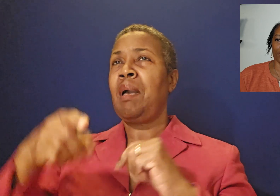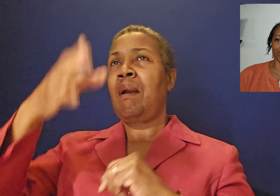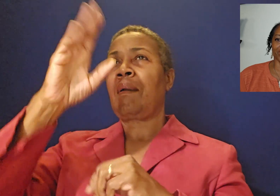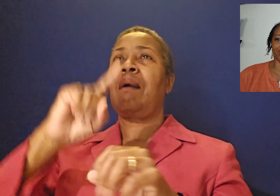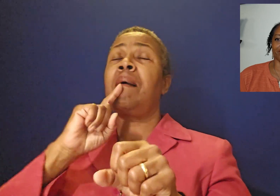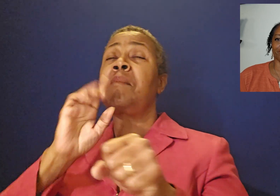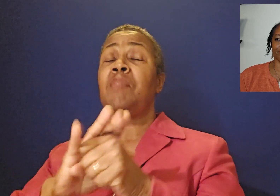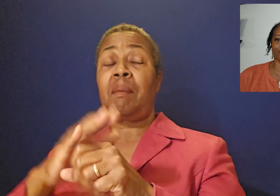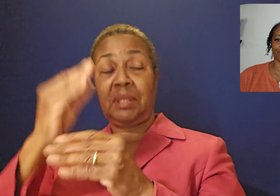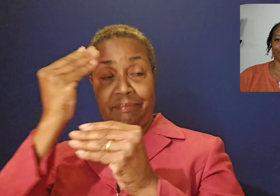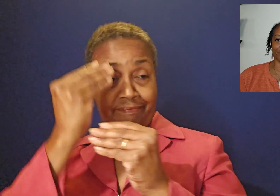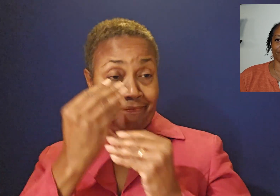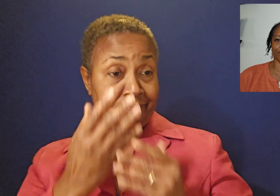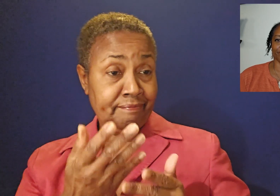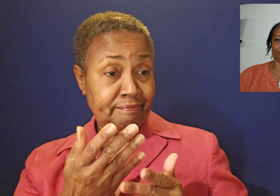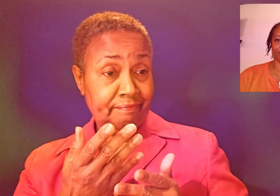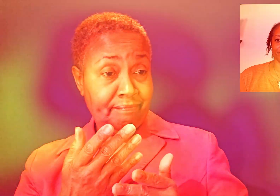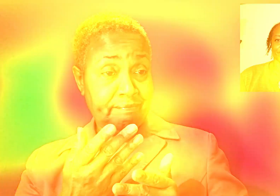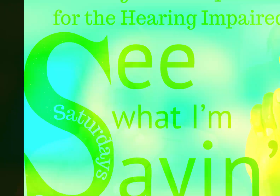made the promise.